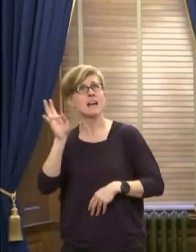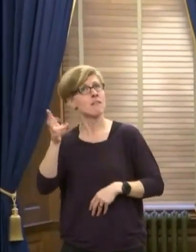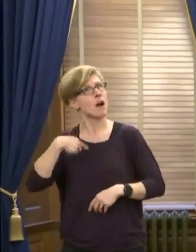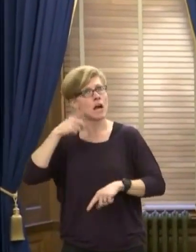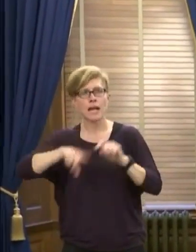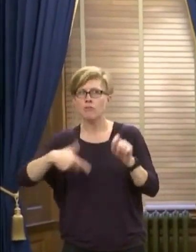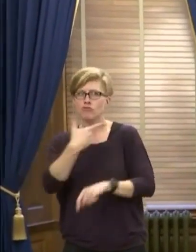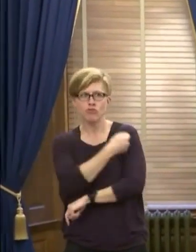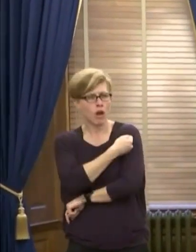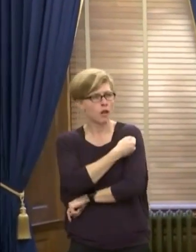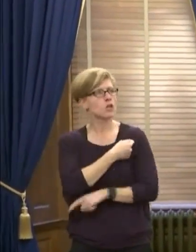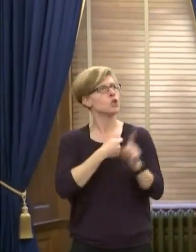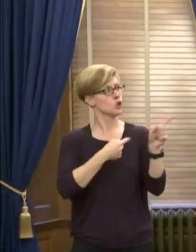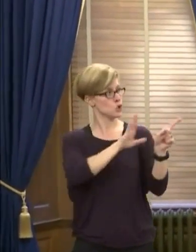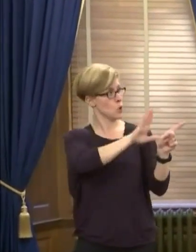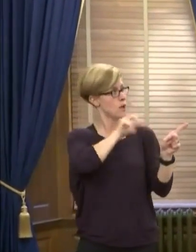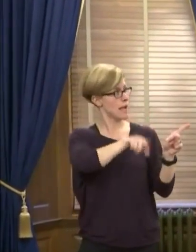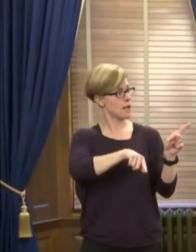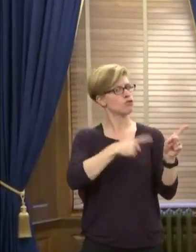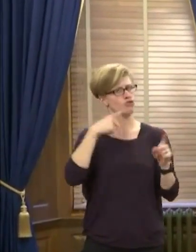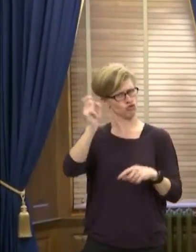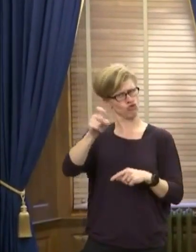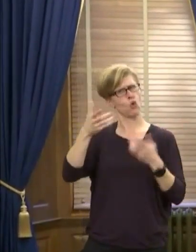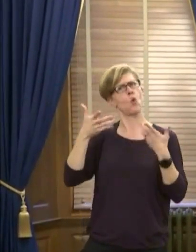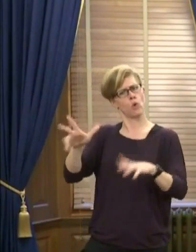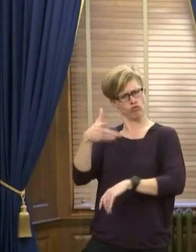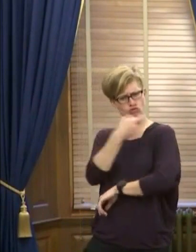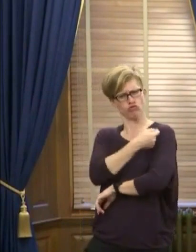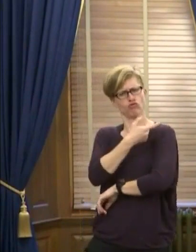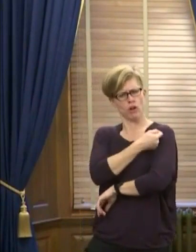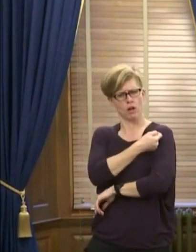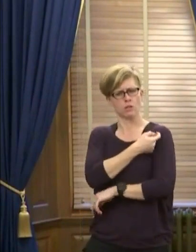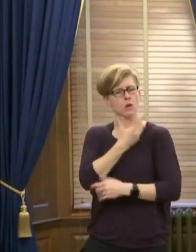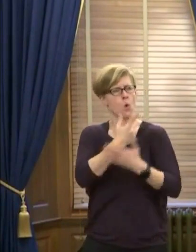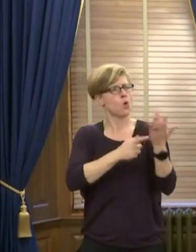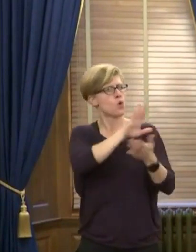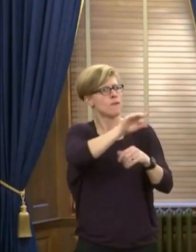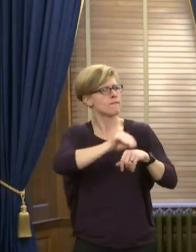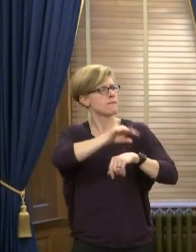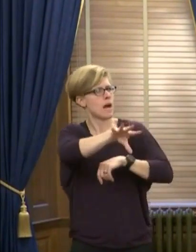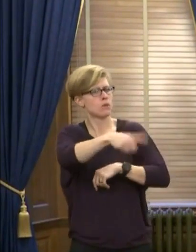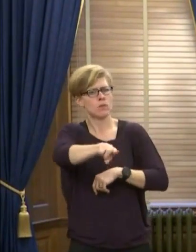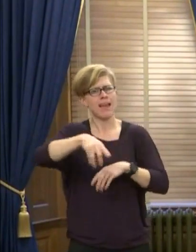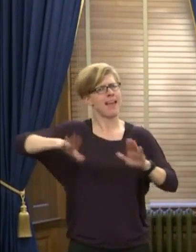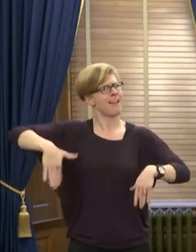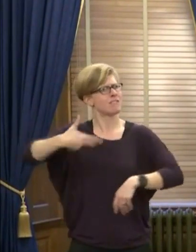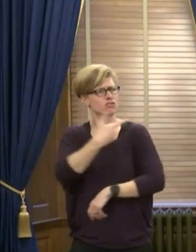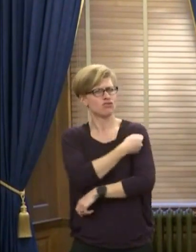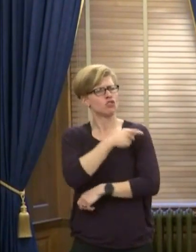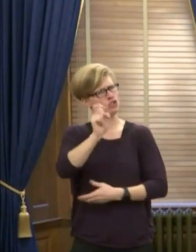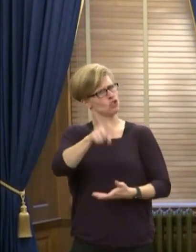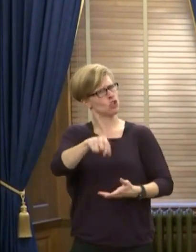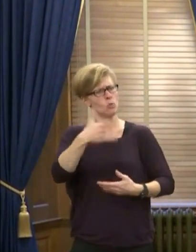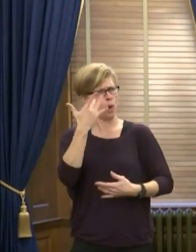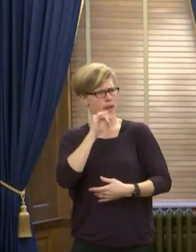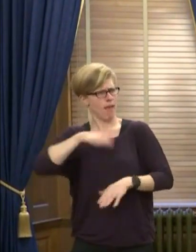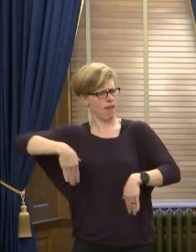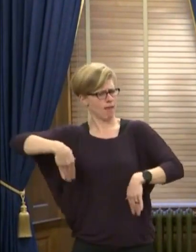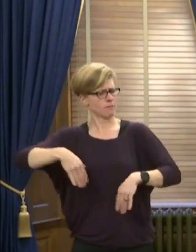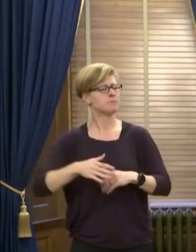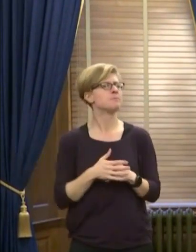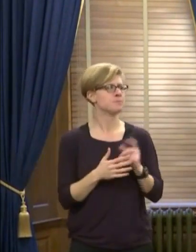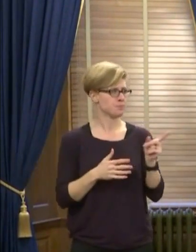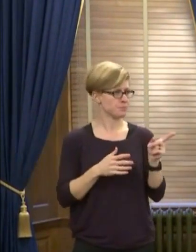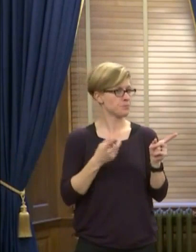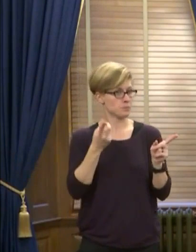call, you said they should be vaccinated at this point. What is your advice to them? Yeah, that great question. Why aren't